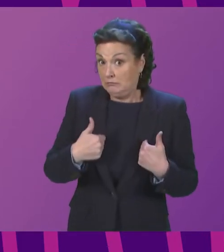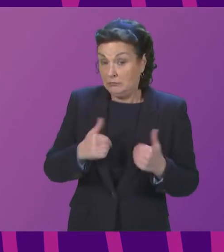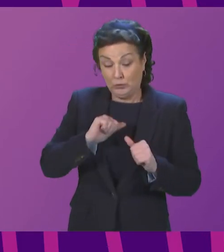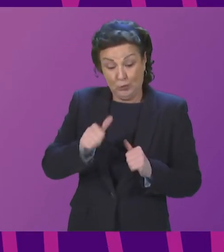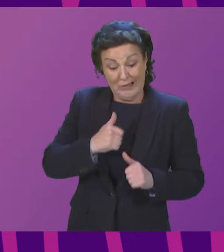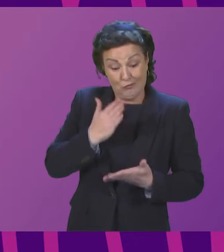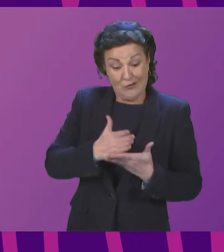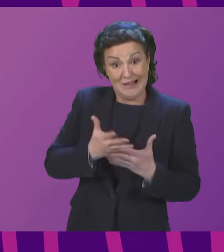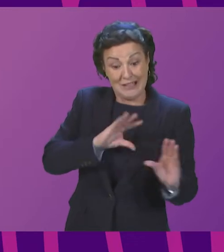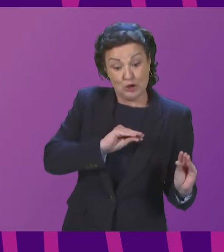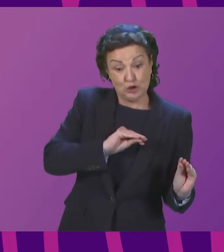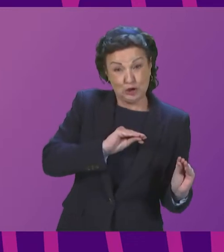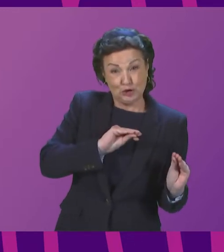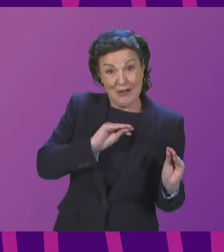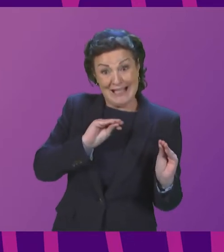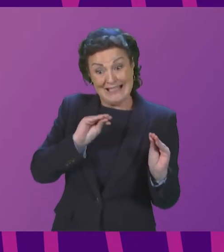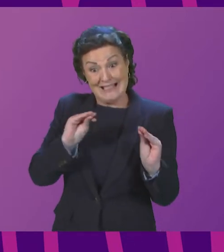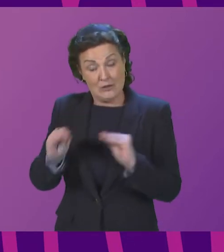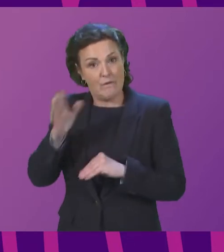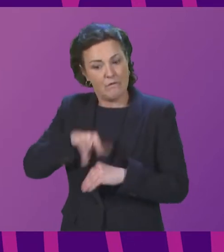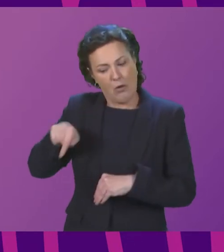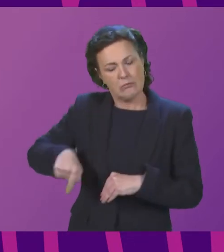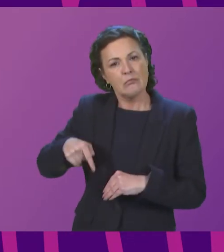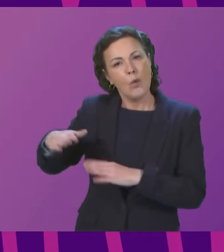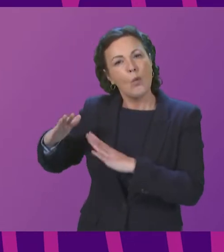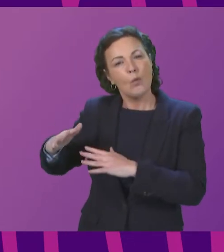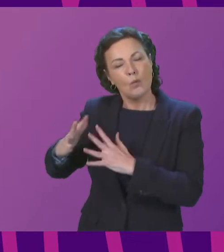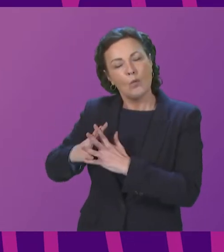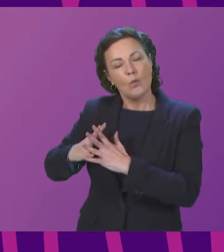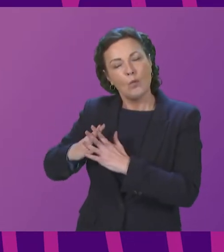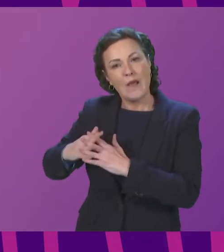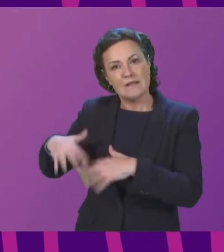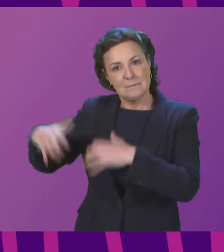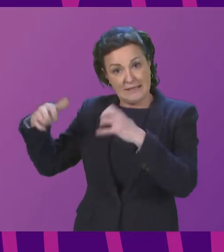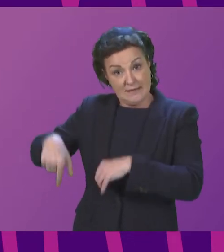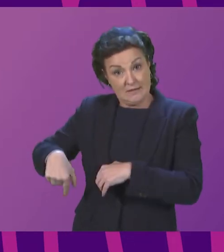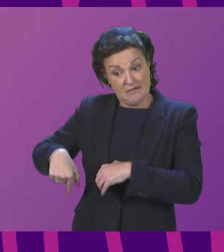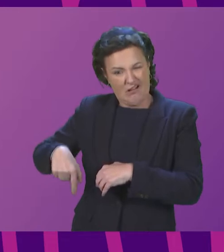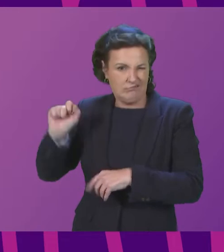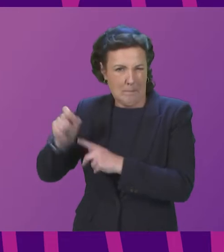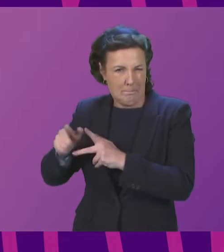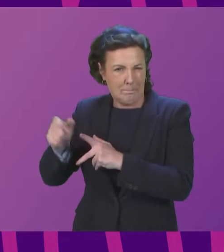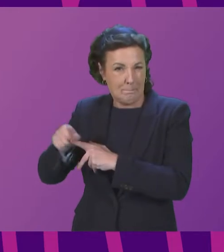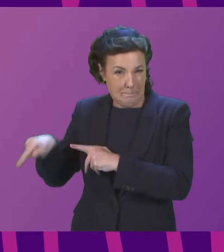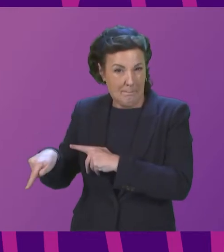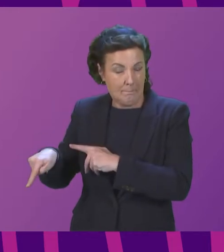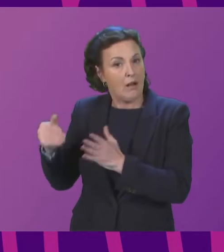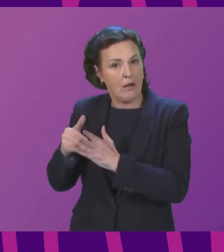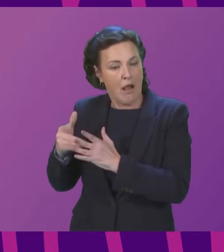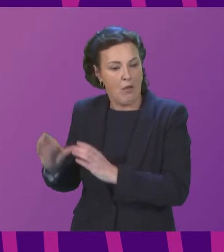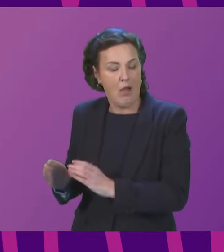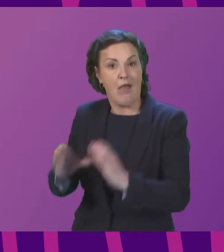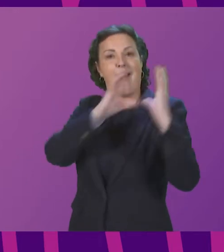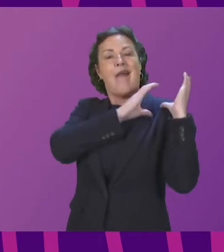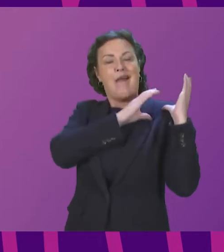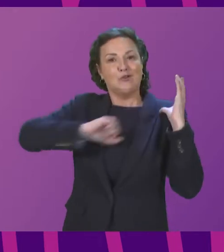a Westminster-controlled benefit, to becoming adult disability payments here within Scotland, where one of the great promises